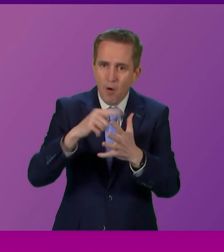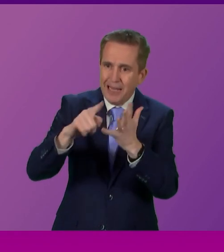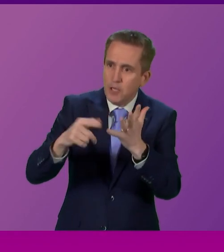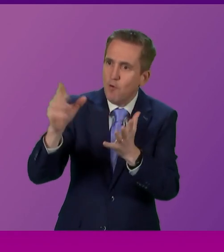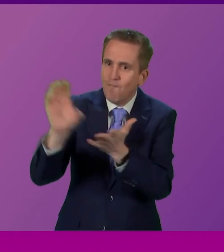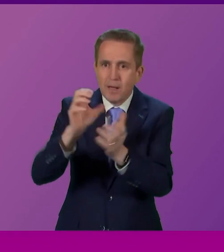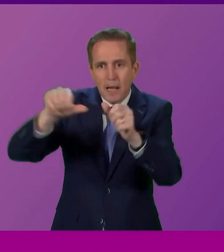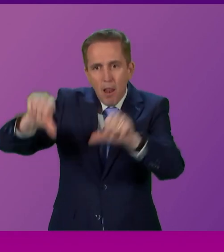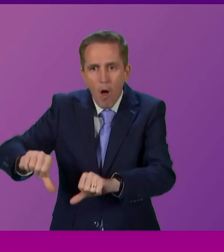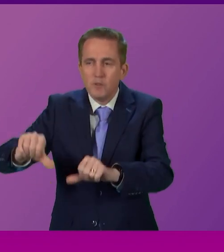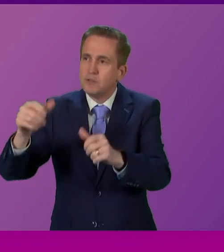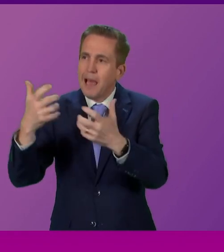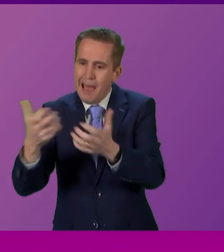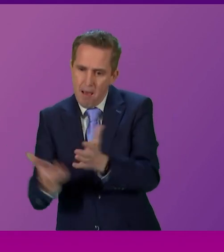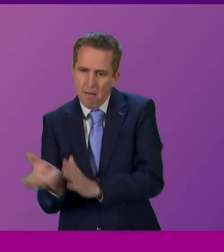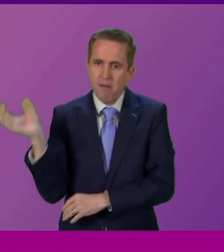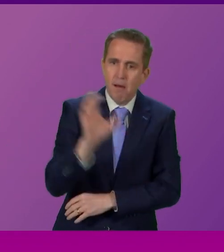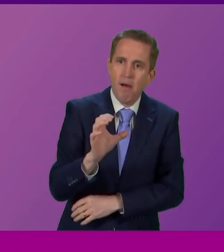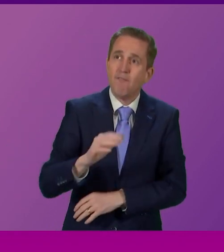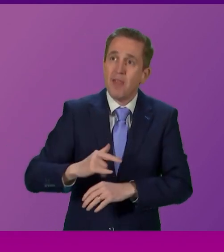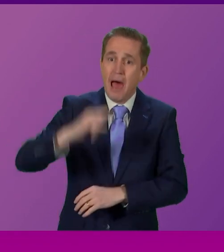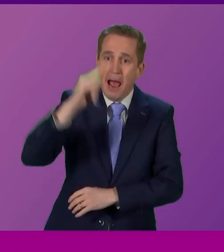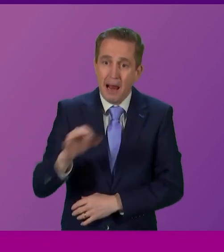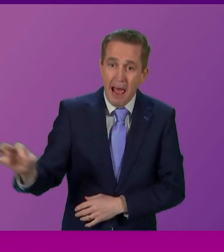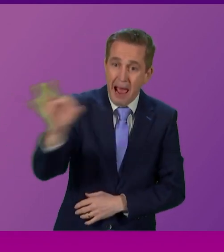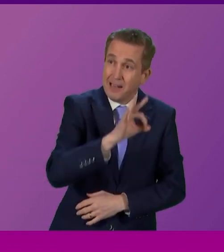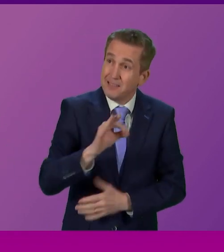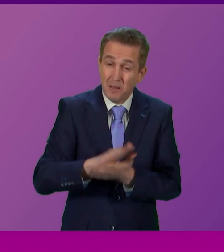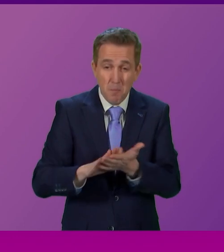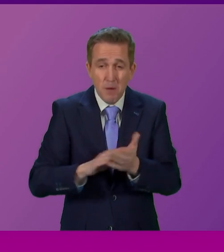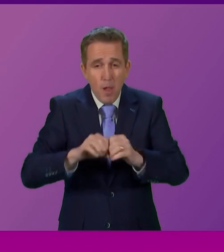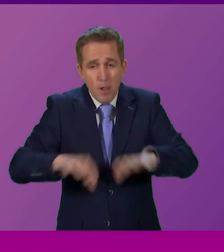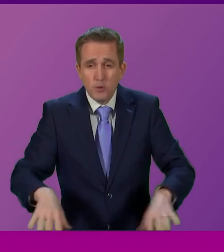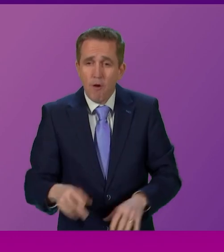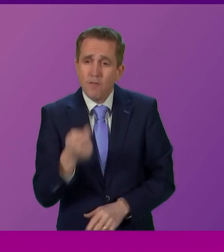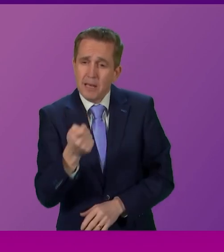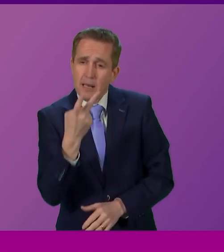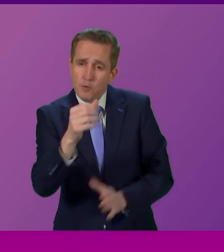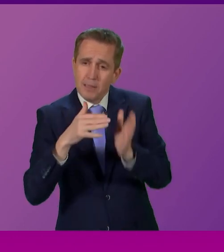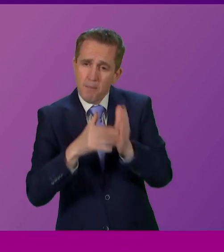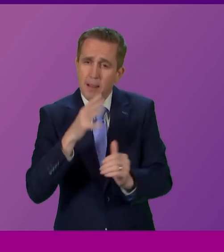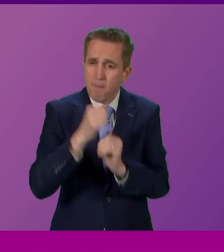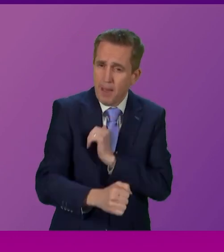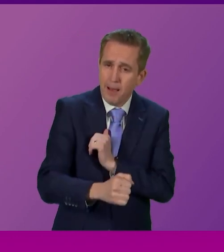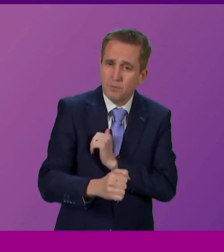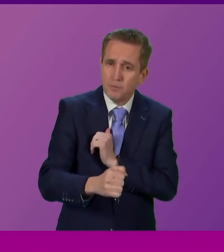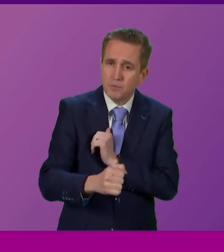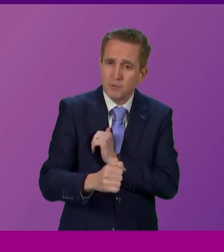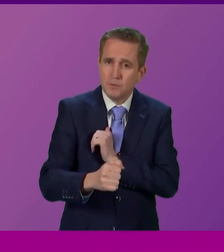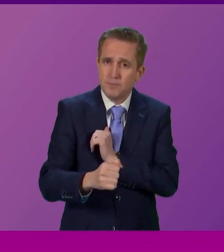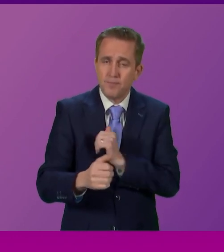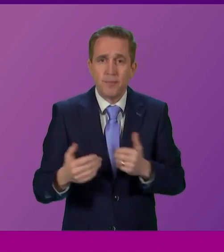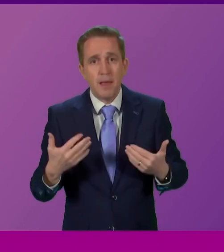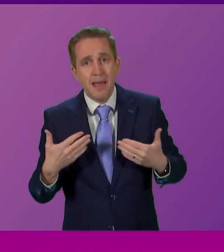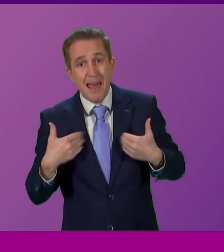development that we previously enjoyed, leaving us worse off to the tune of nearly £20 million. We are struggling to replace the